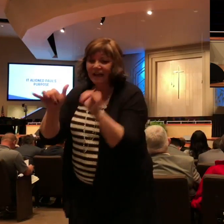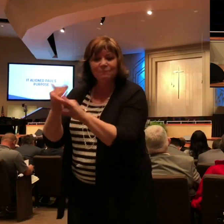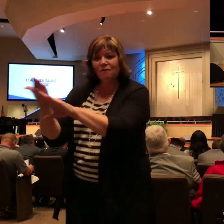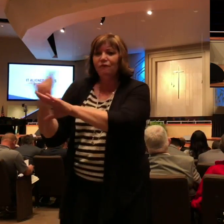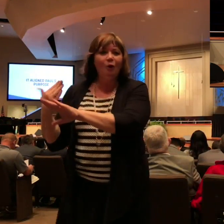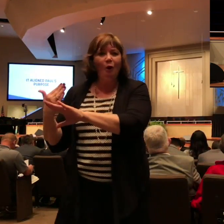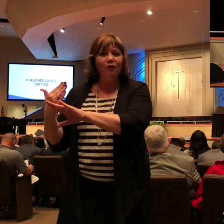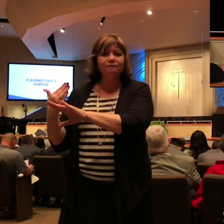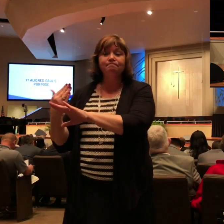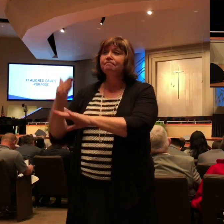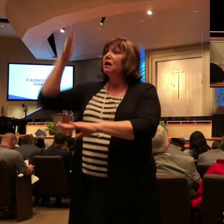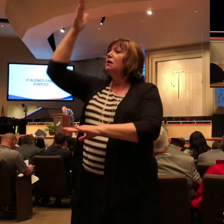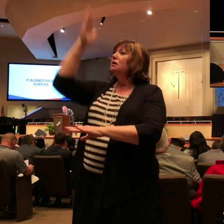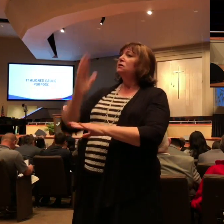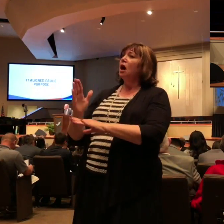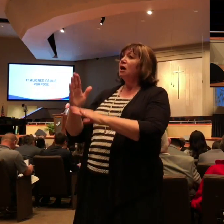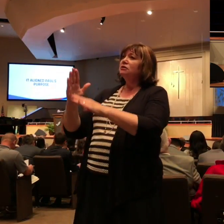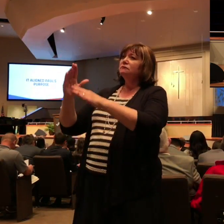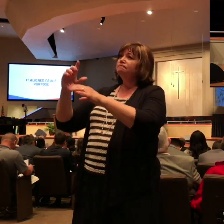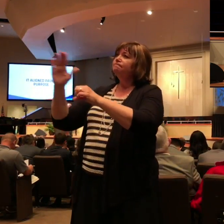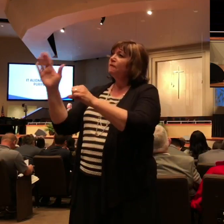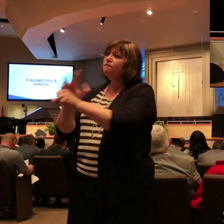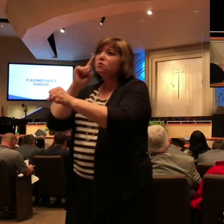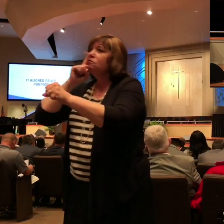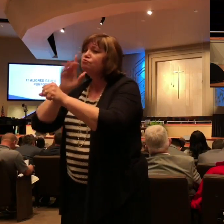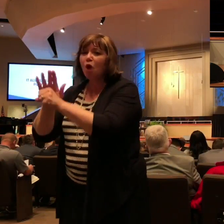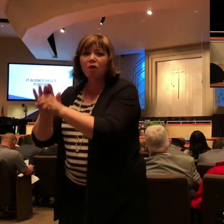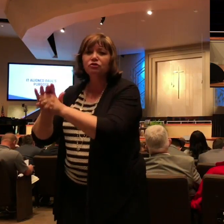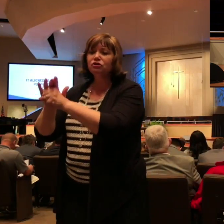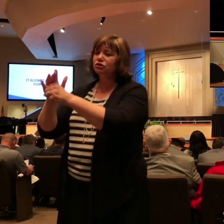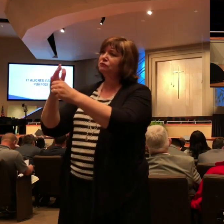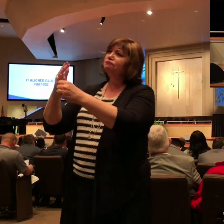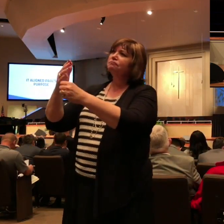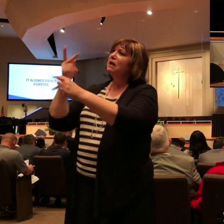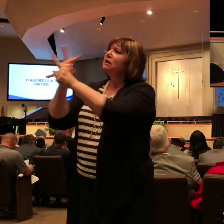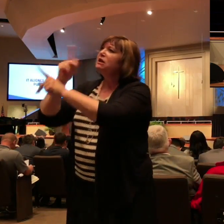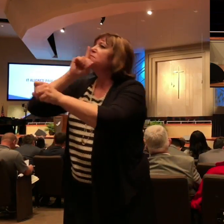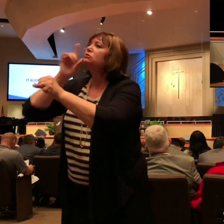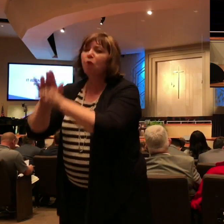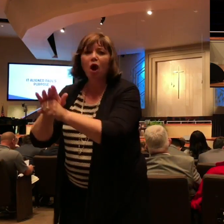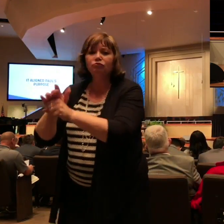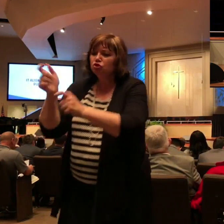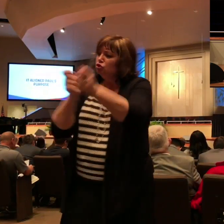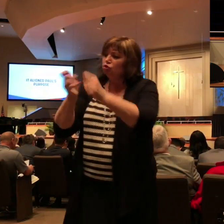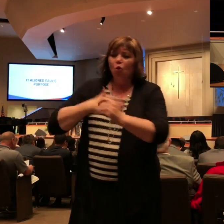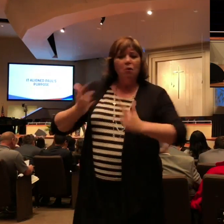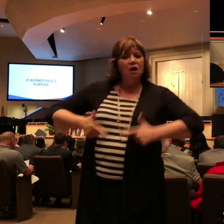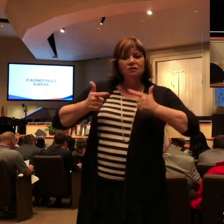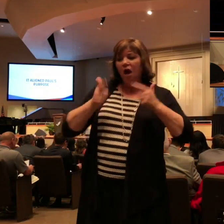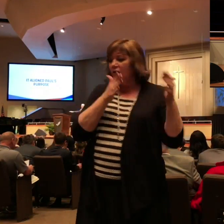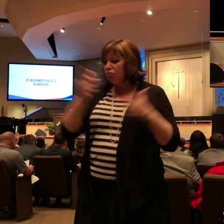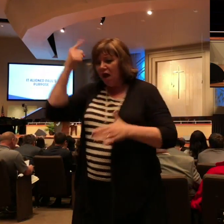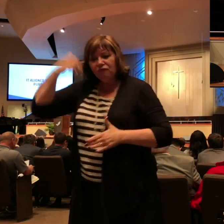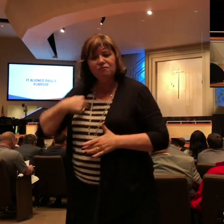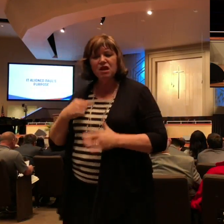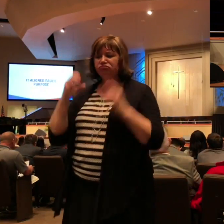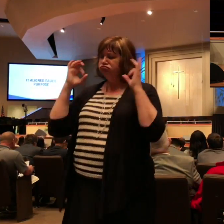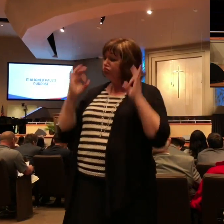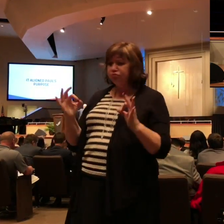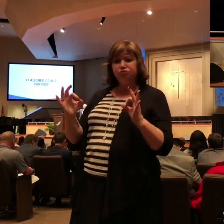believing in the promises of the gospel of Jesus Christ suffering had not diminished his expectations Christian I don't know what it is you're going through I don't know what